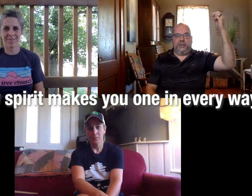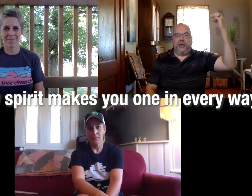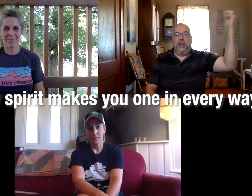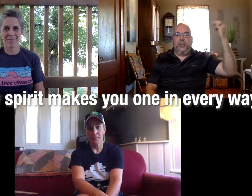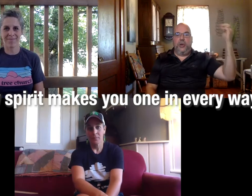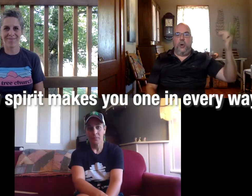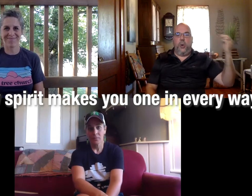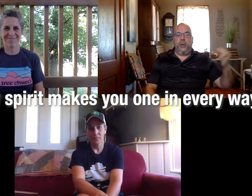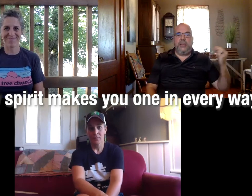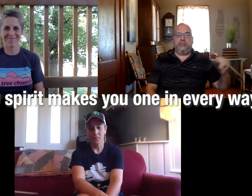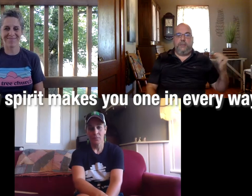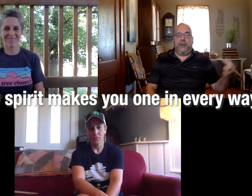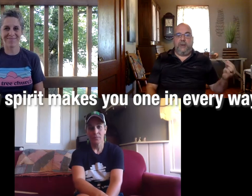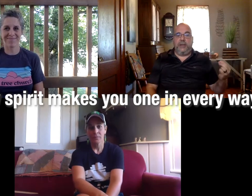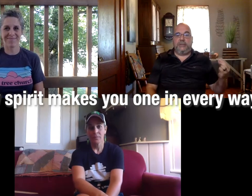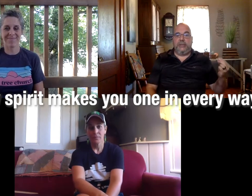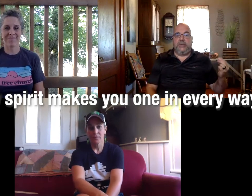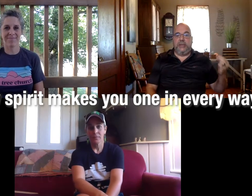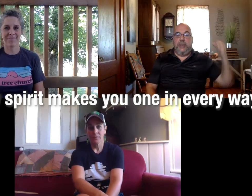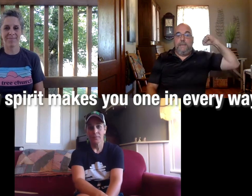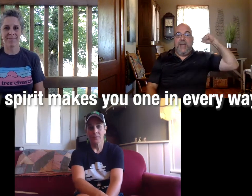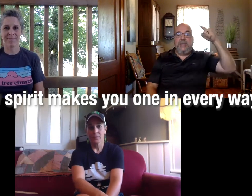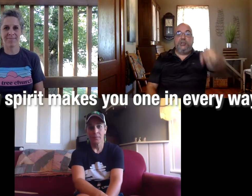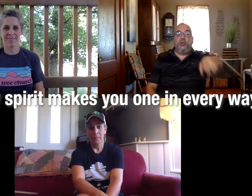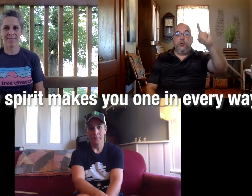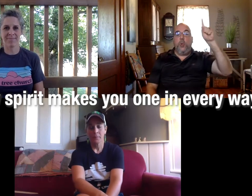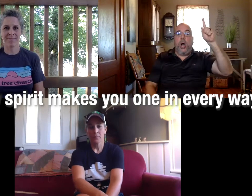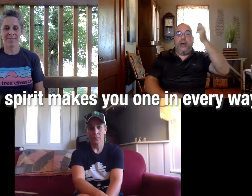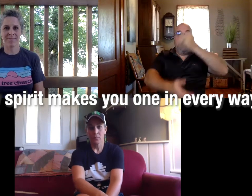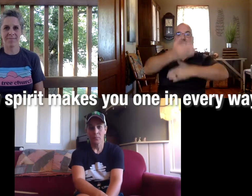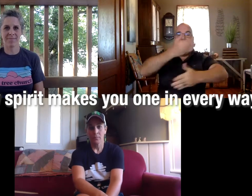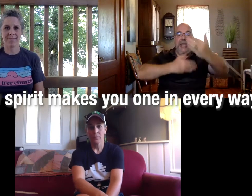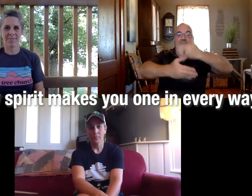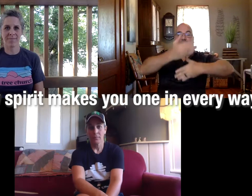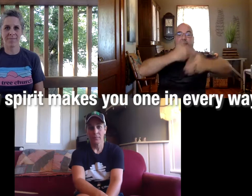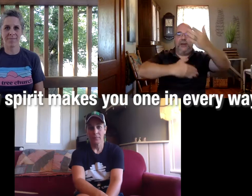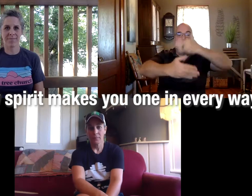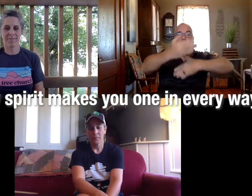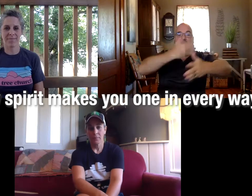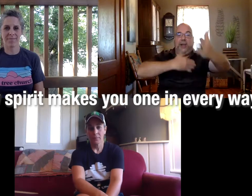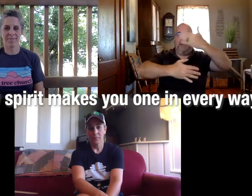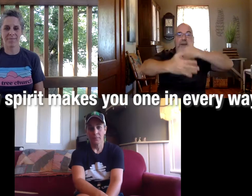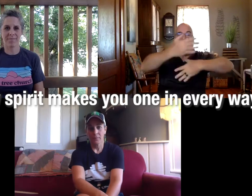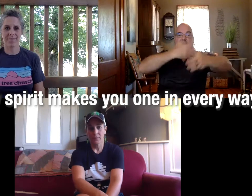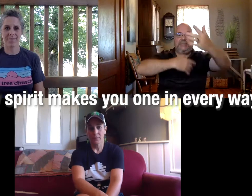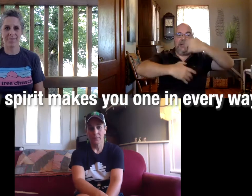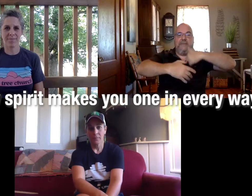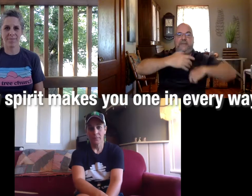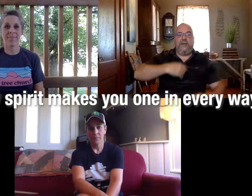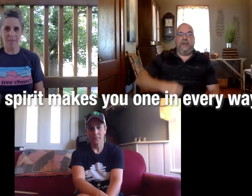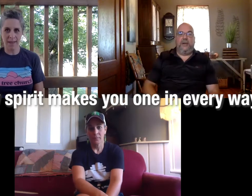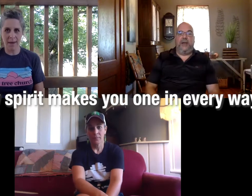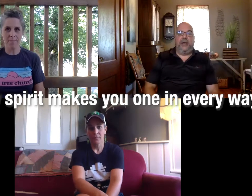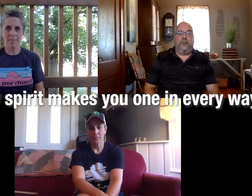the zoom picture here the holy spirit makes you one in every way all right you ready miss